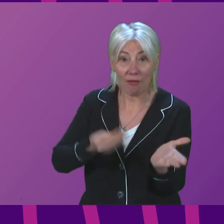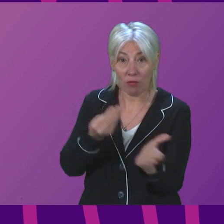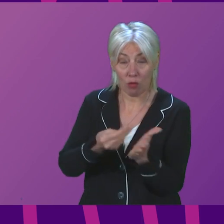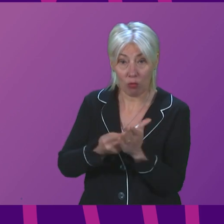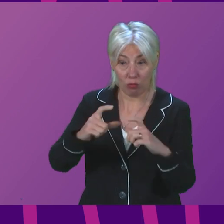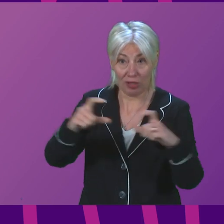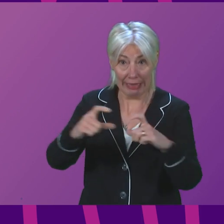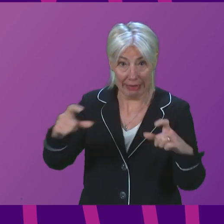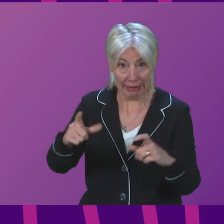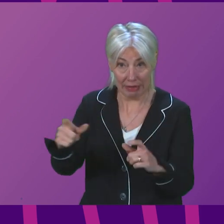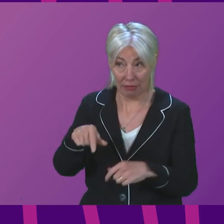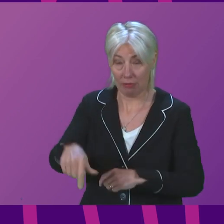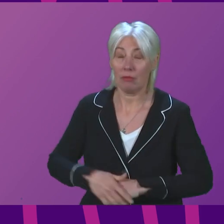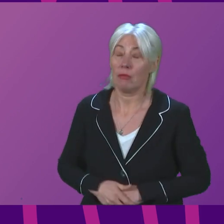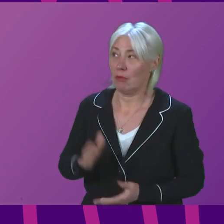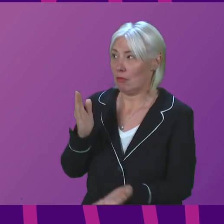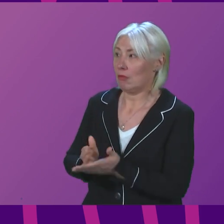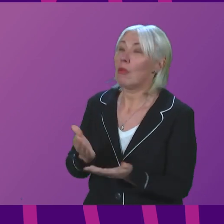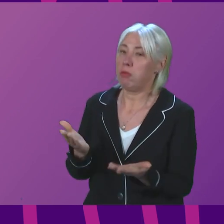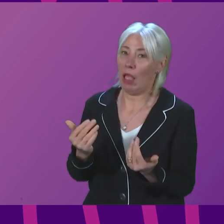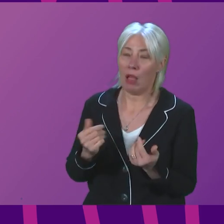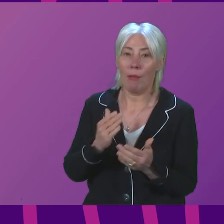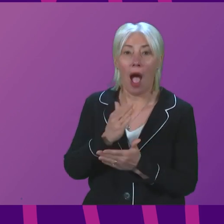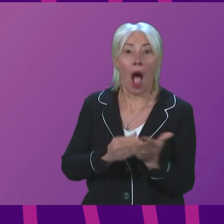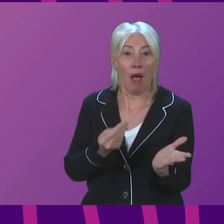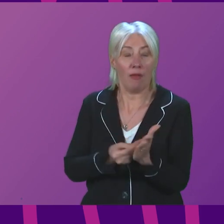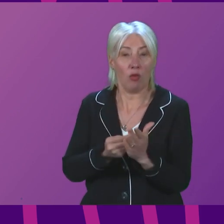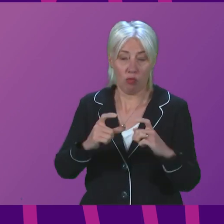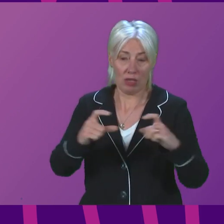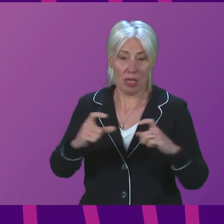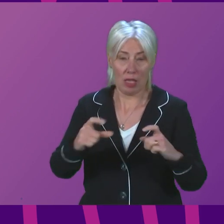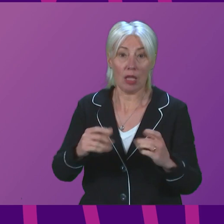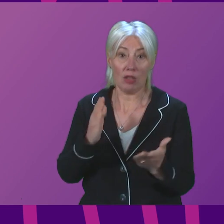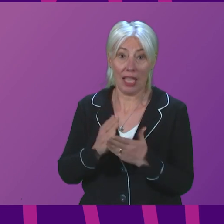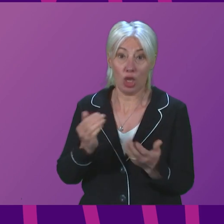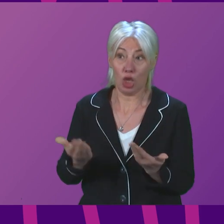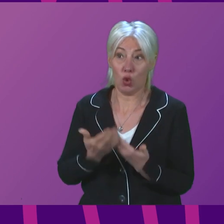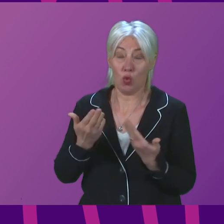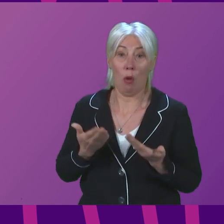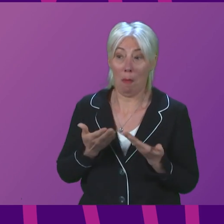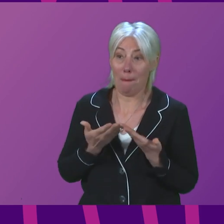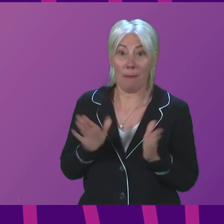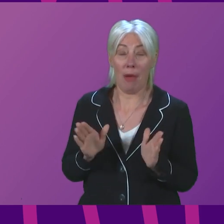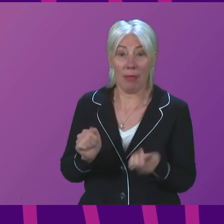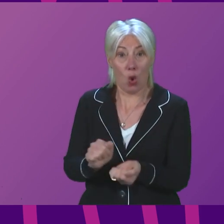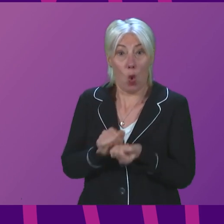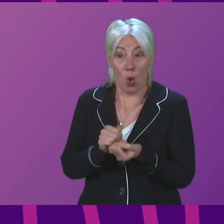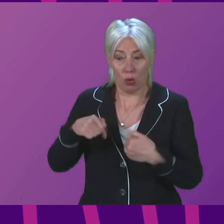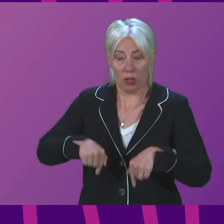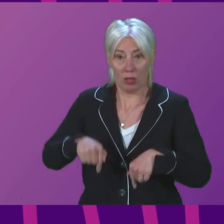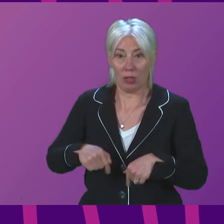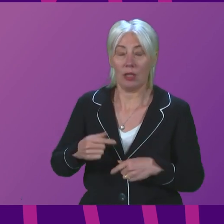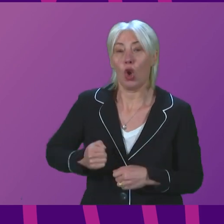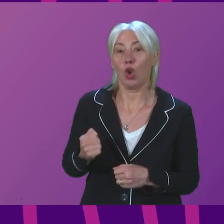absolutely welcome this half-price fair offer that of course newly publicly owned ScotRail announced